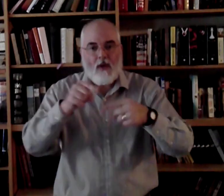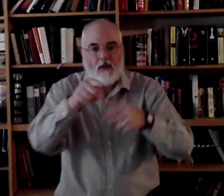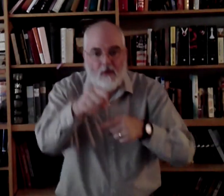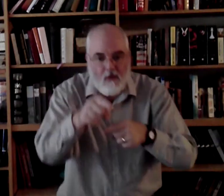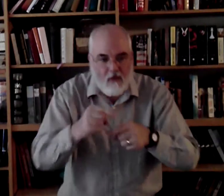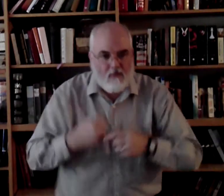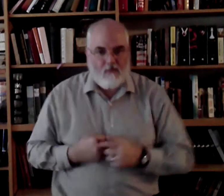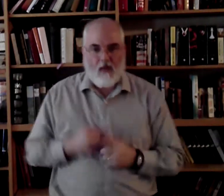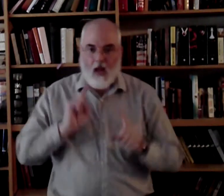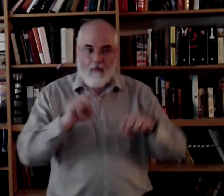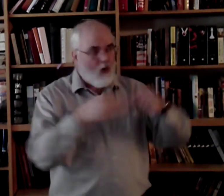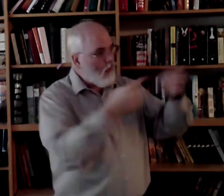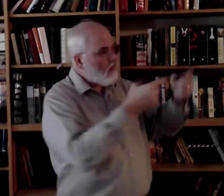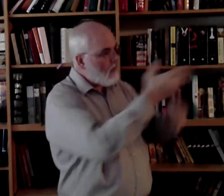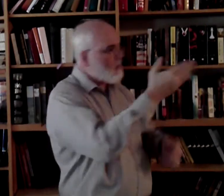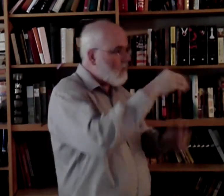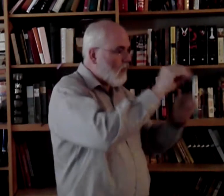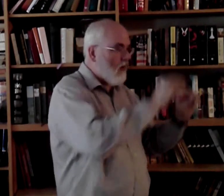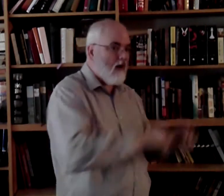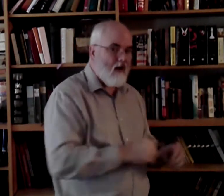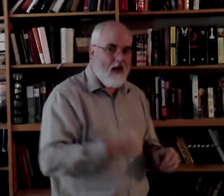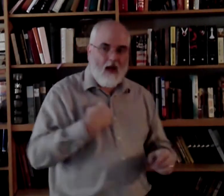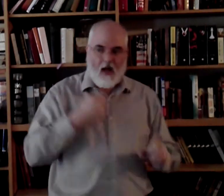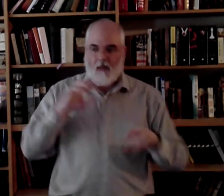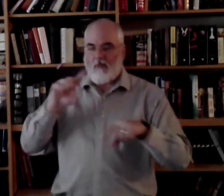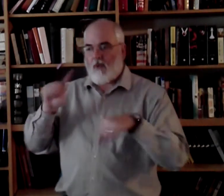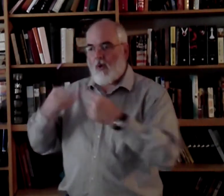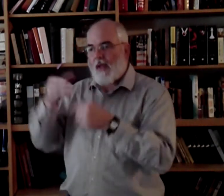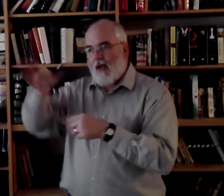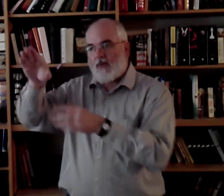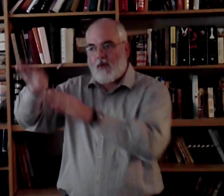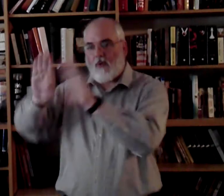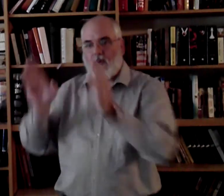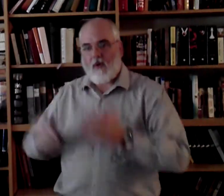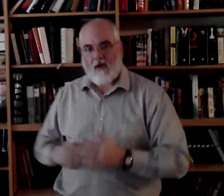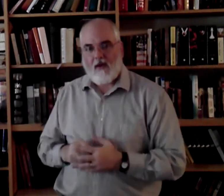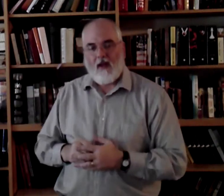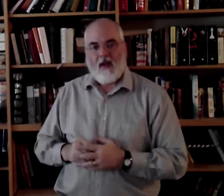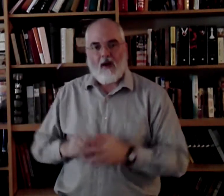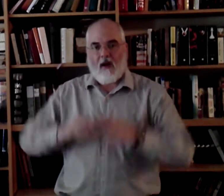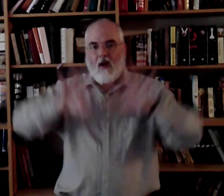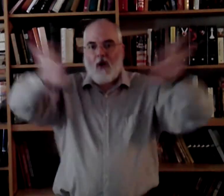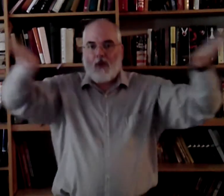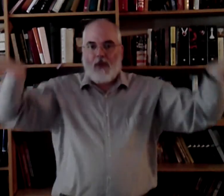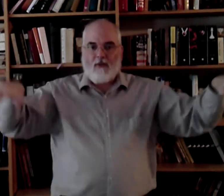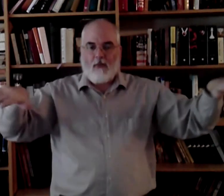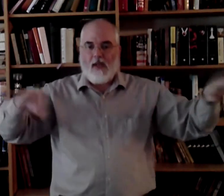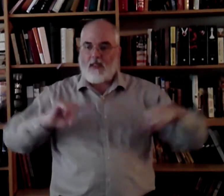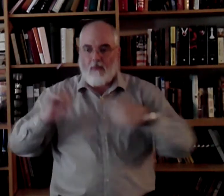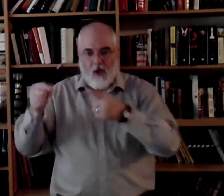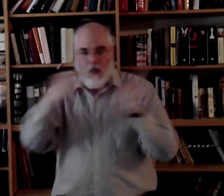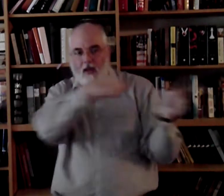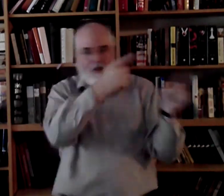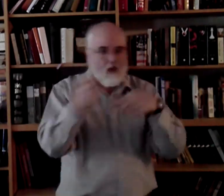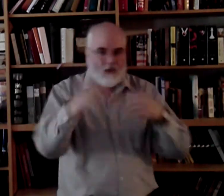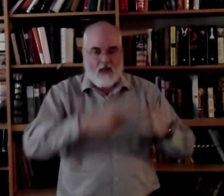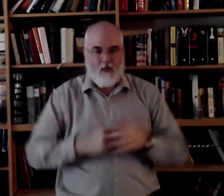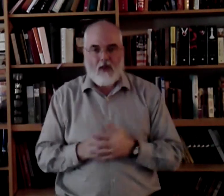to you. I am going to the store. I am going out the door. All right? All three different places. I'm going in those kind of ways.